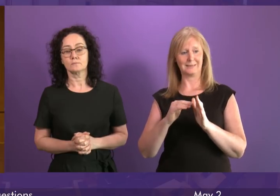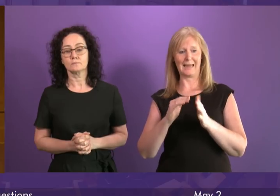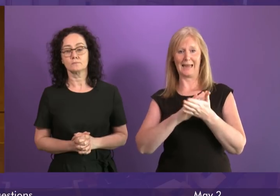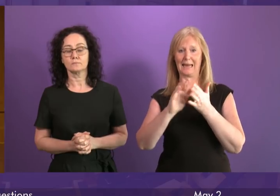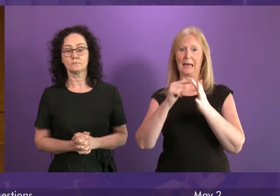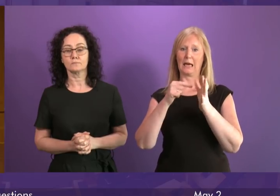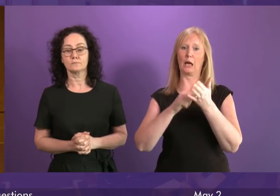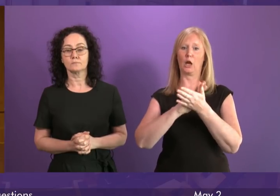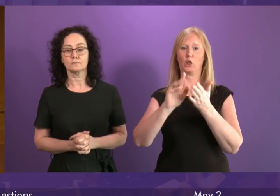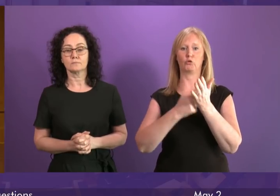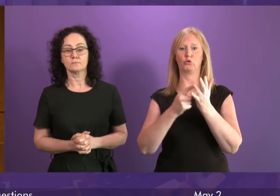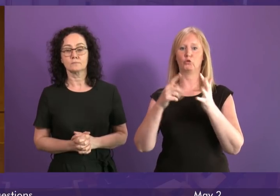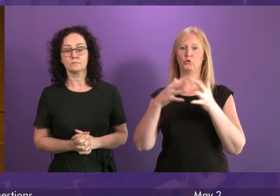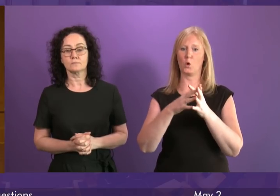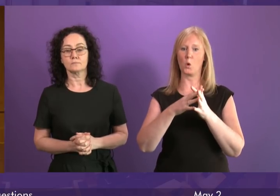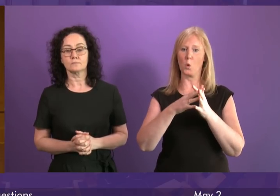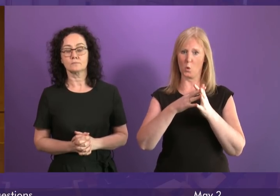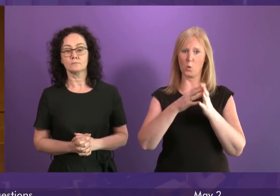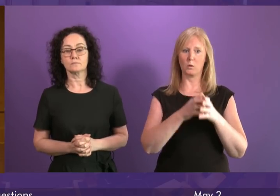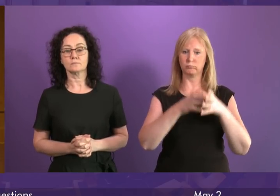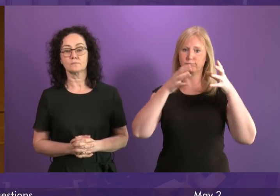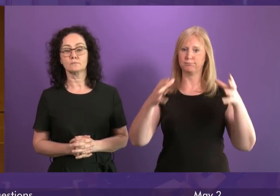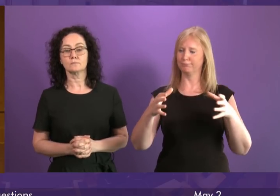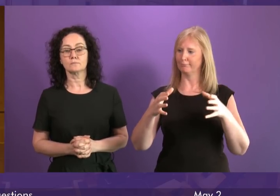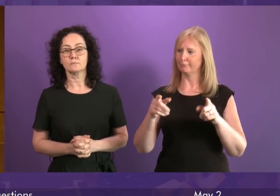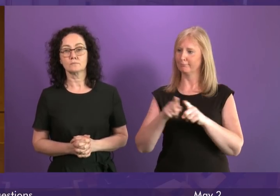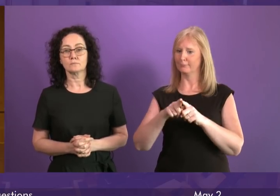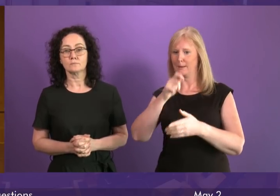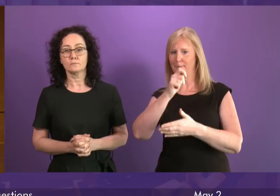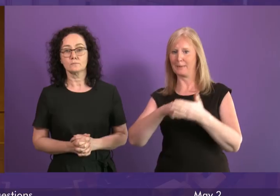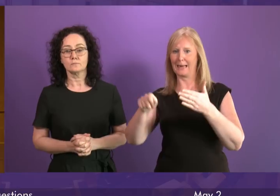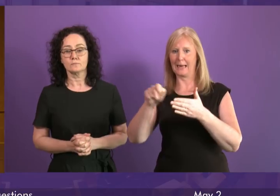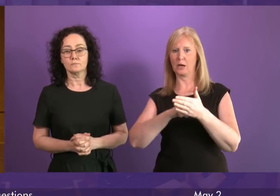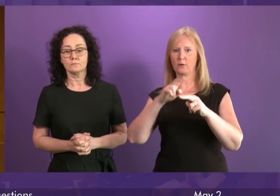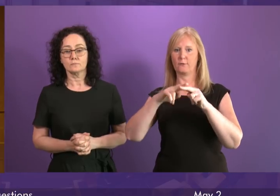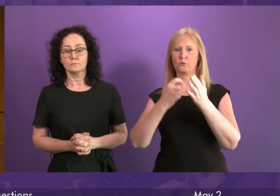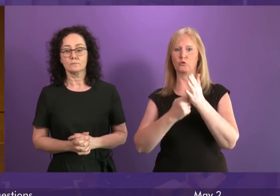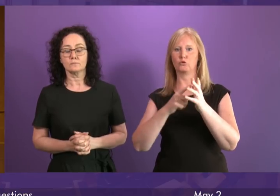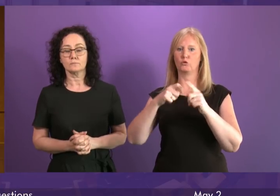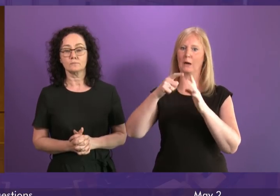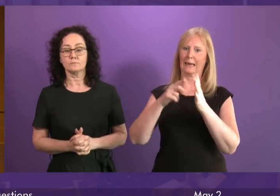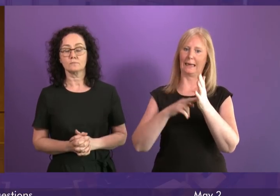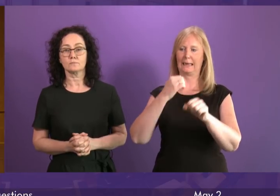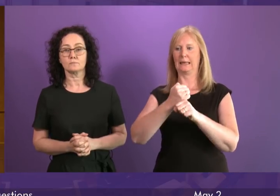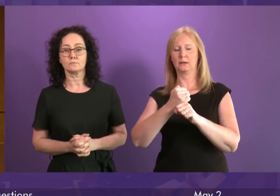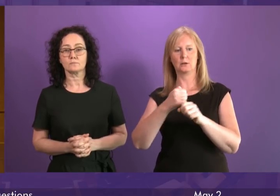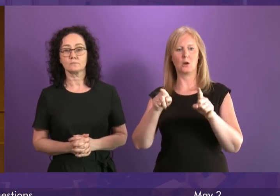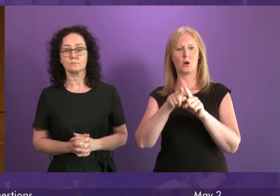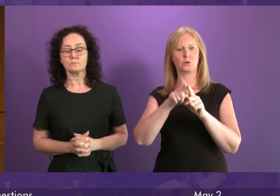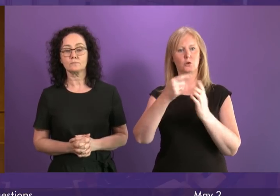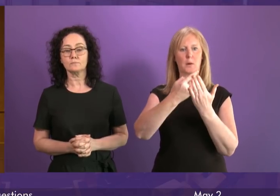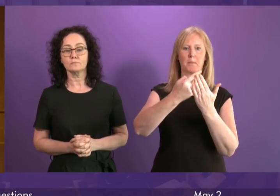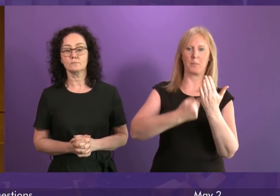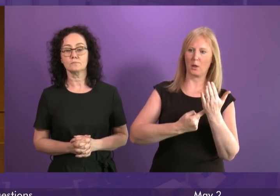the failure to legislate for a legal ban on fracking support for the expansion of air travel and a policy to cut then